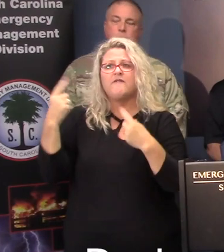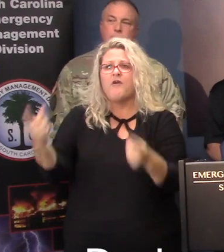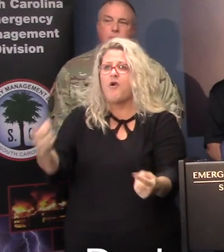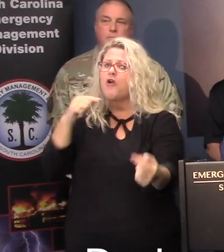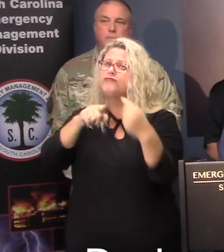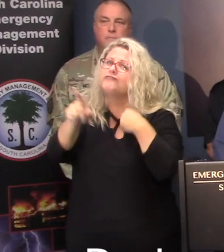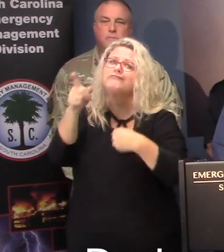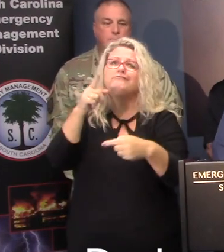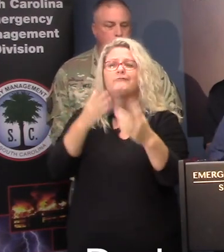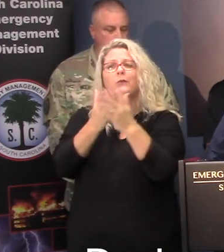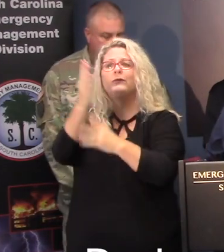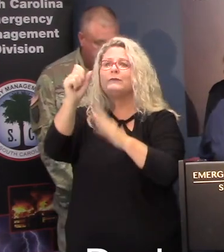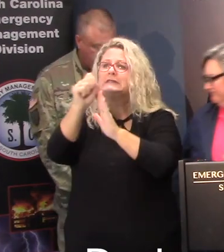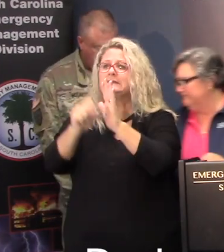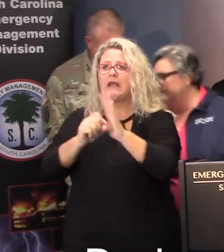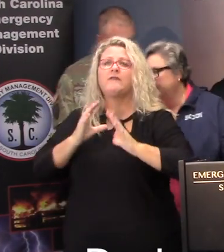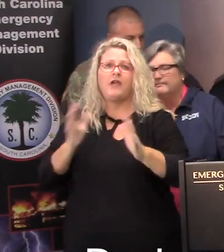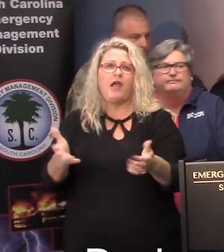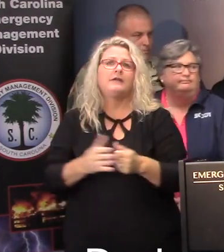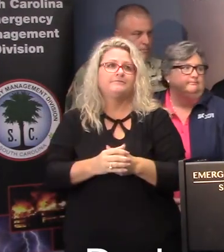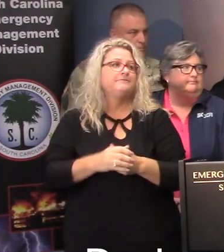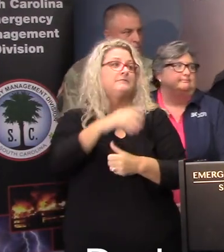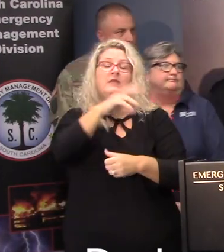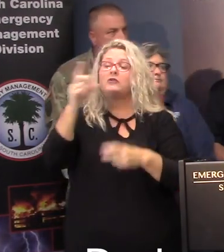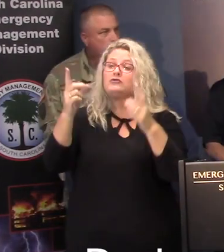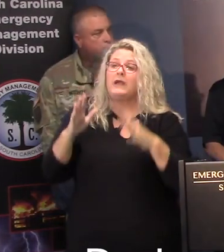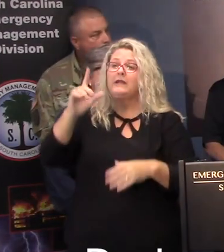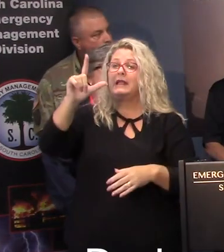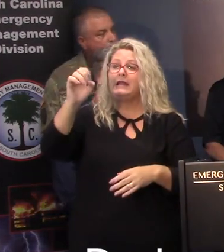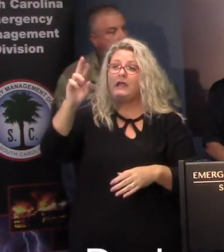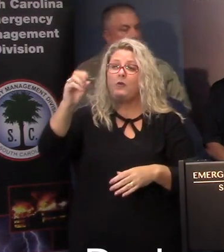and through the state. Director Leroy Smith, please.